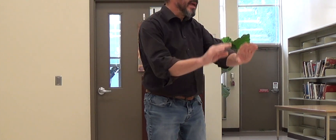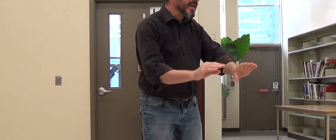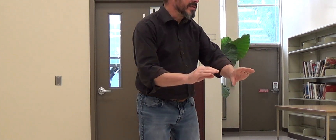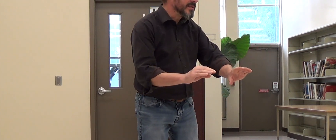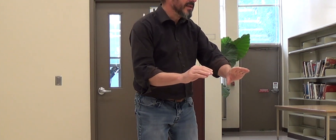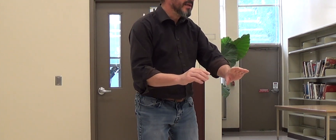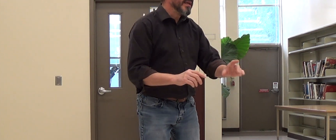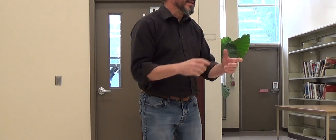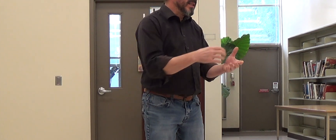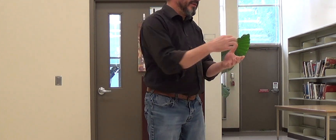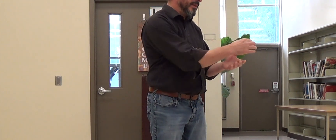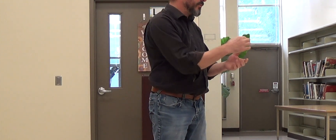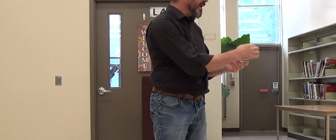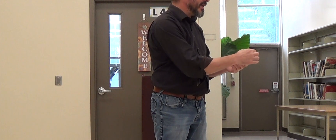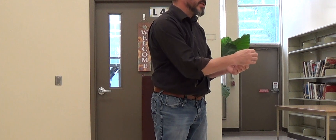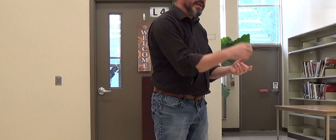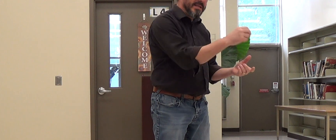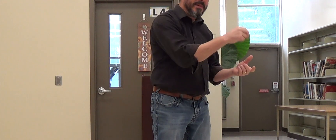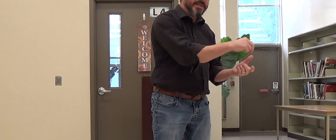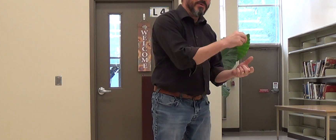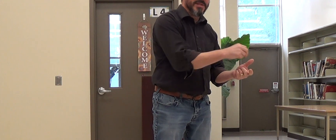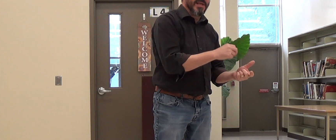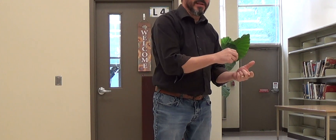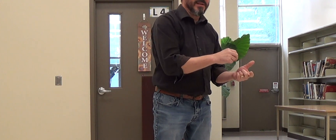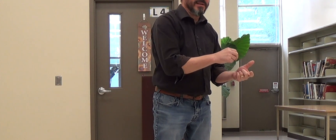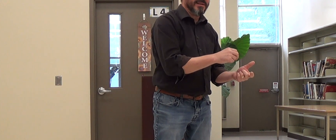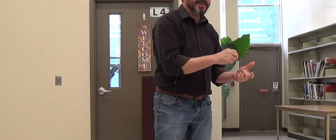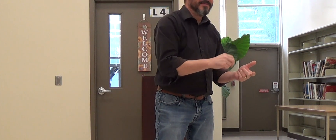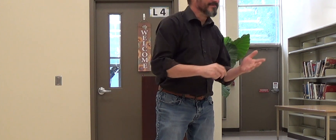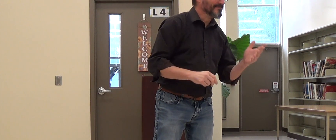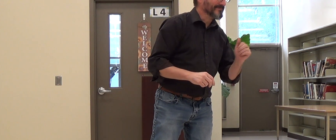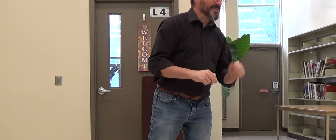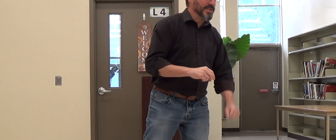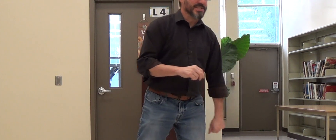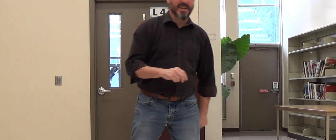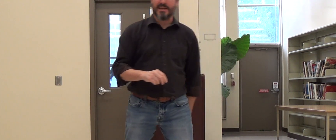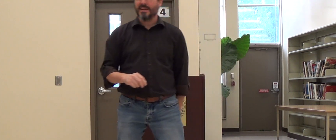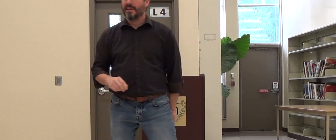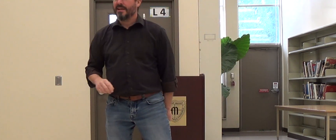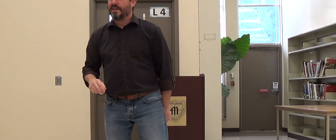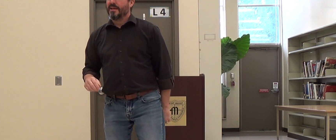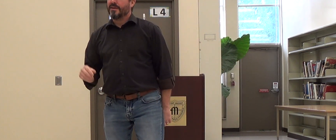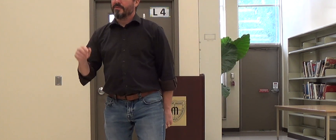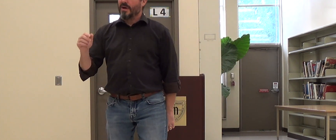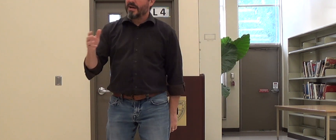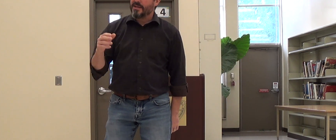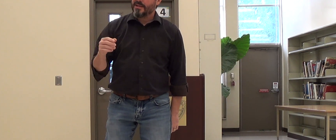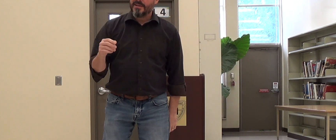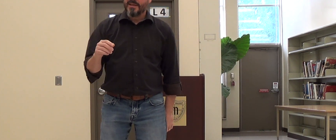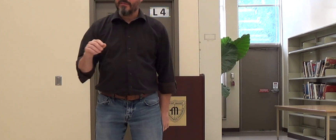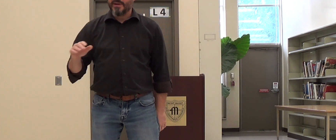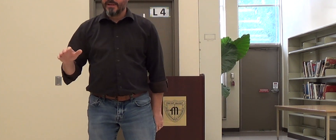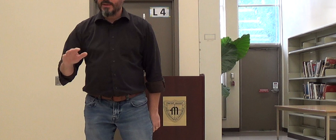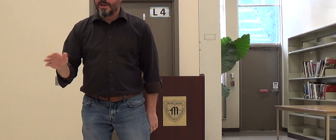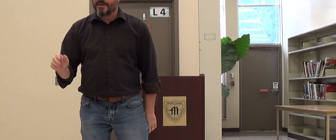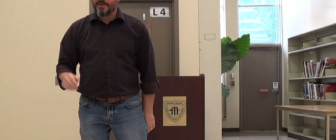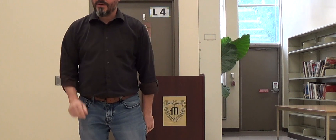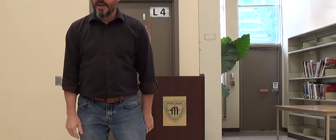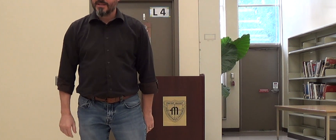eggs, can you leave it a little runny so I can dip my toast in it? She said, Ron, if you don't like the way I cook your eggs,